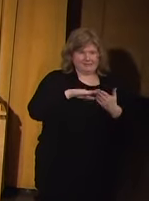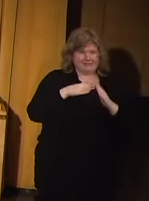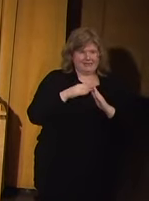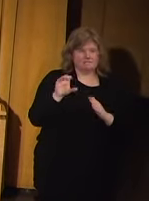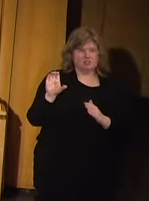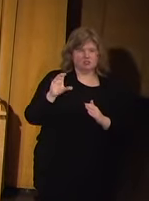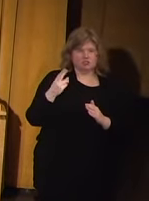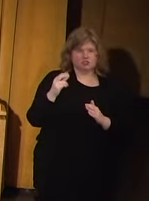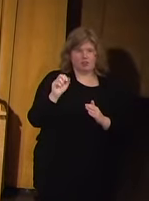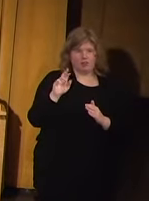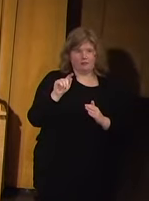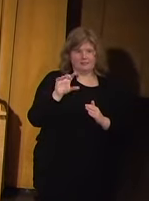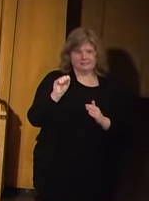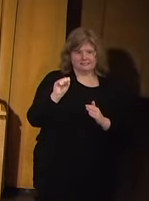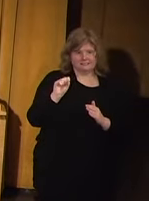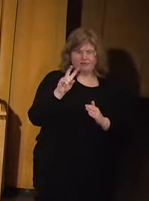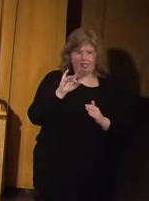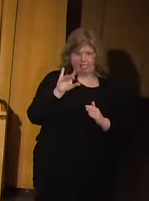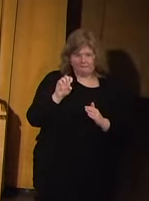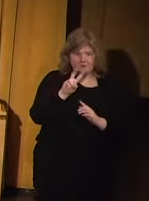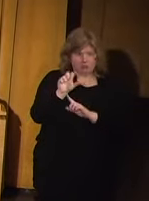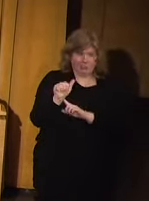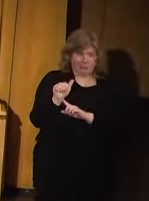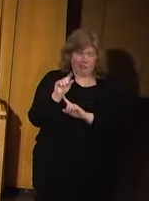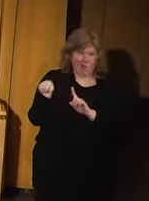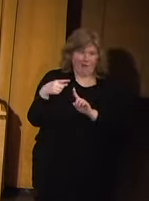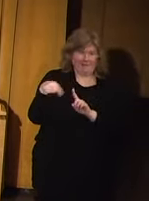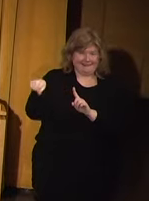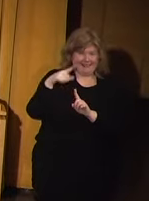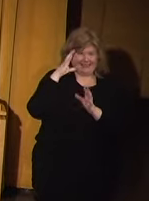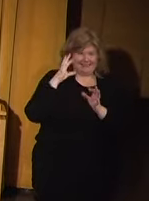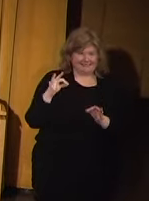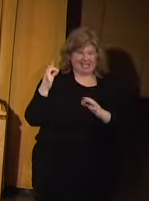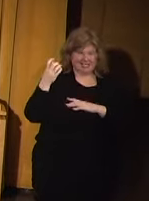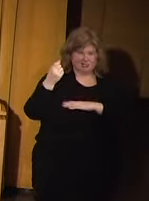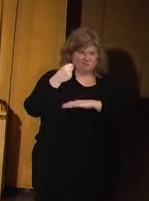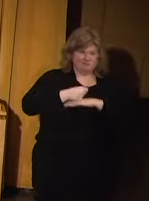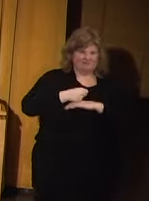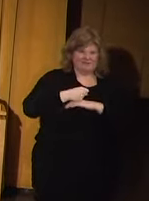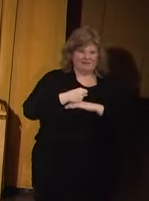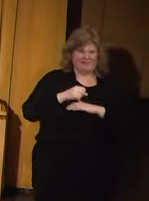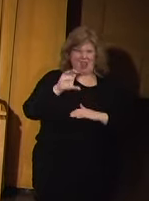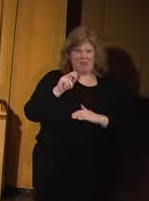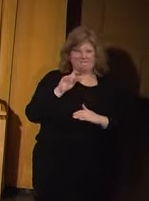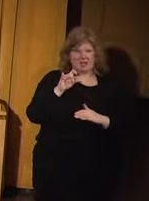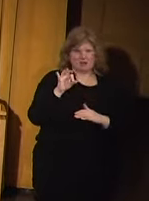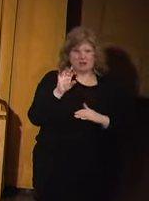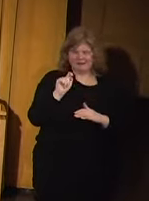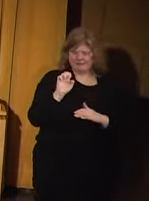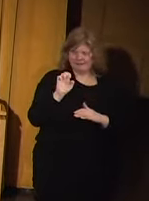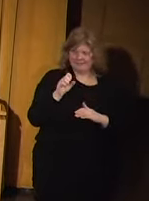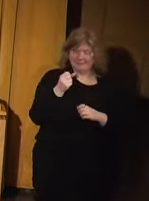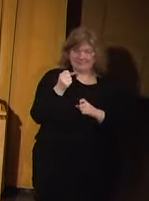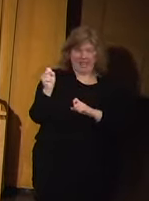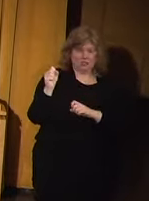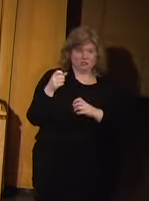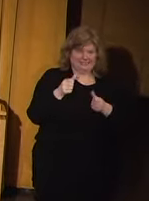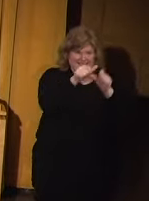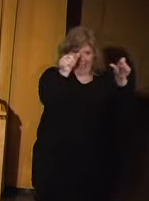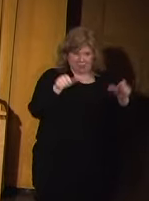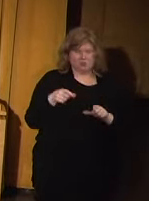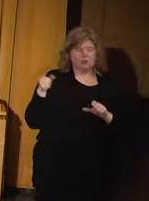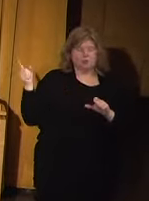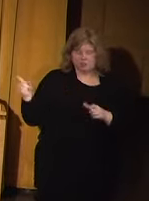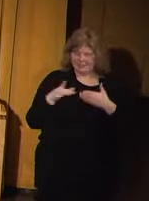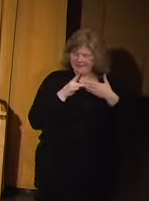of Charlottesville, Virginia. Virginia, when it decided to take down the Confederate statutes, she led the legal battle that allowed the